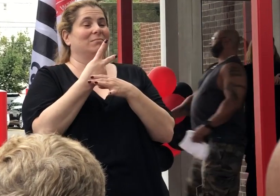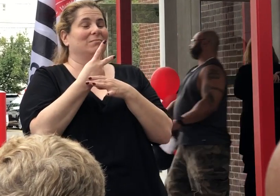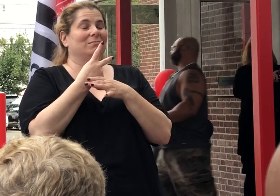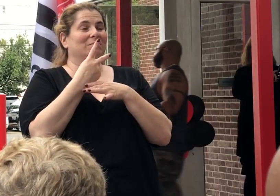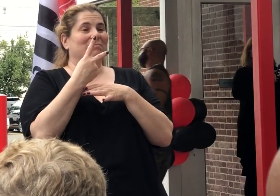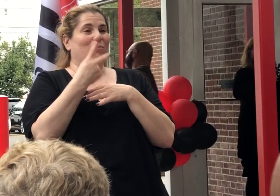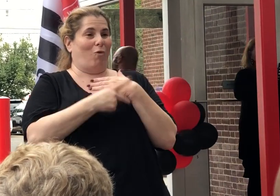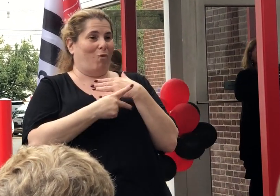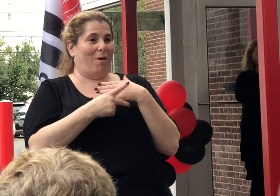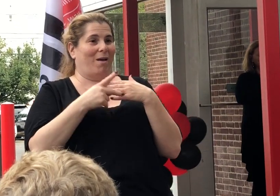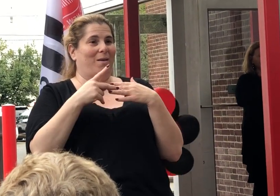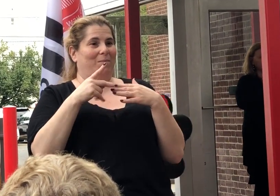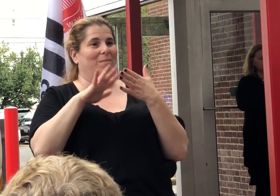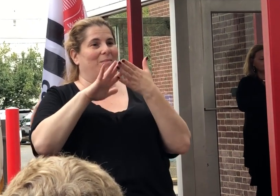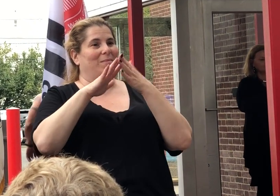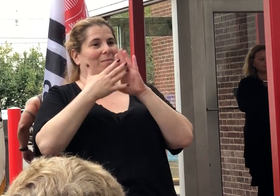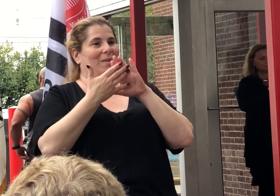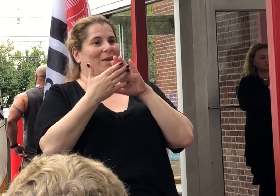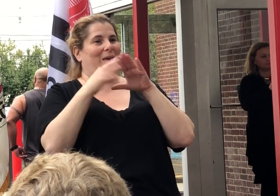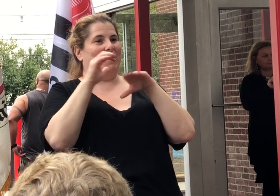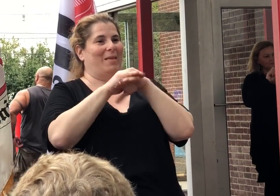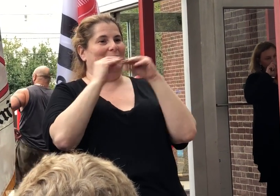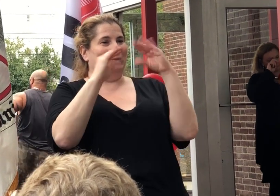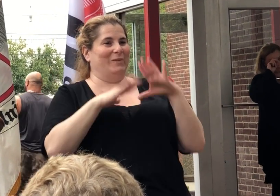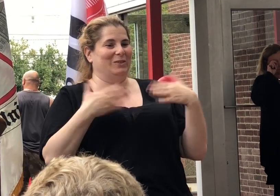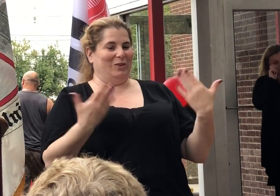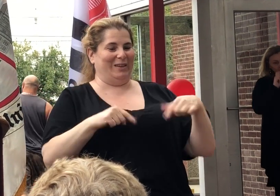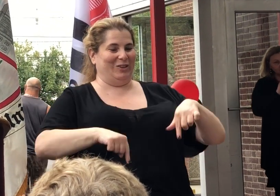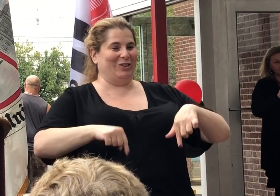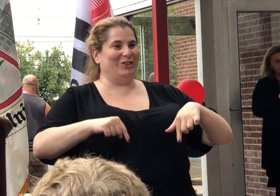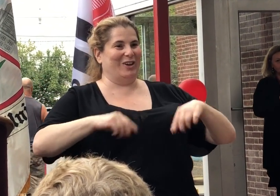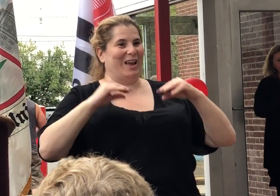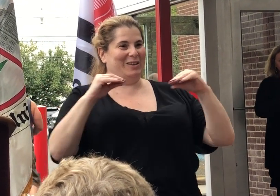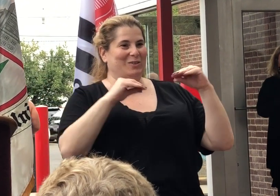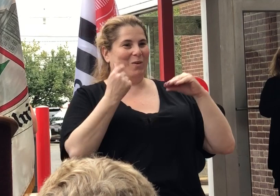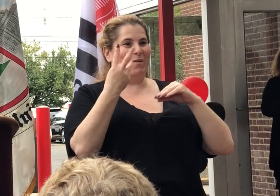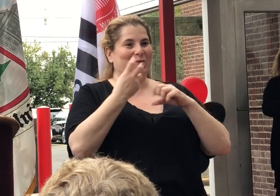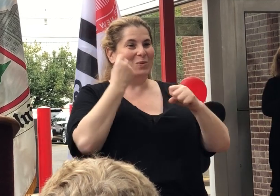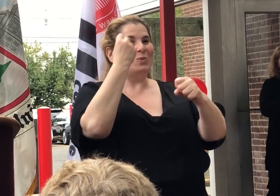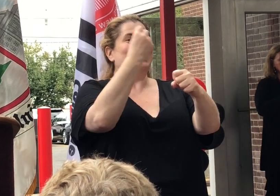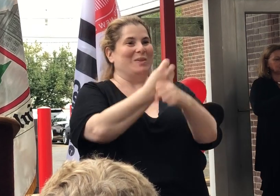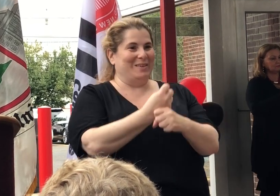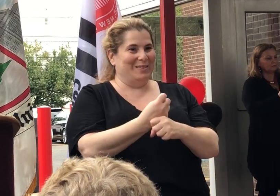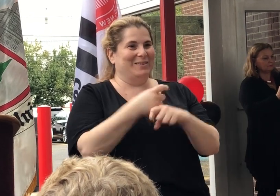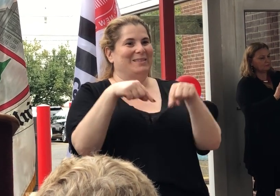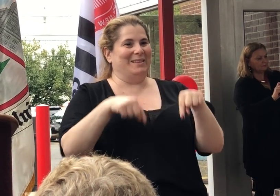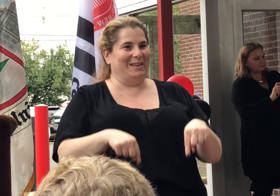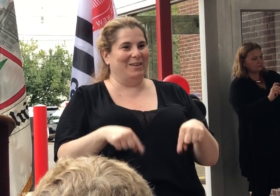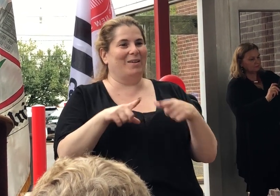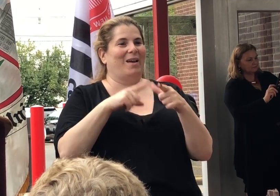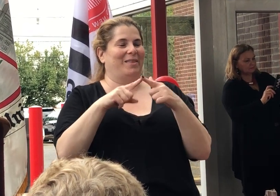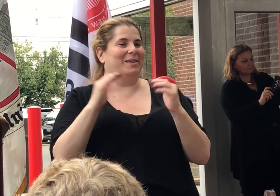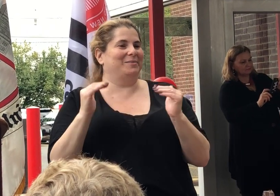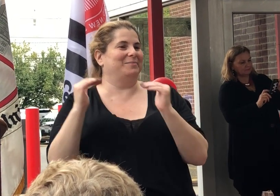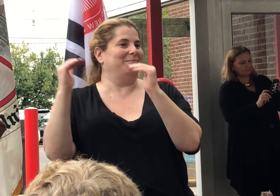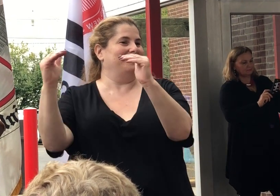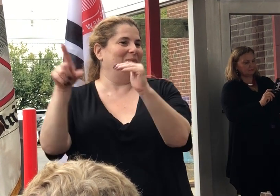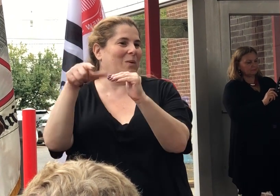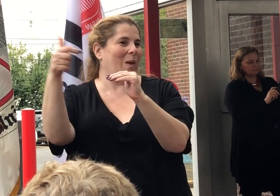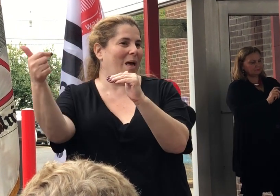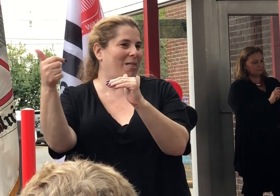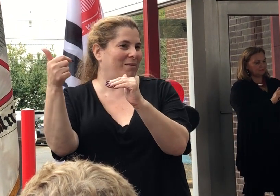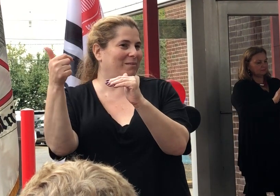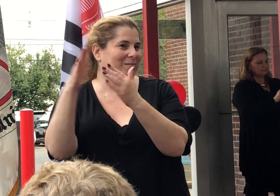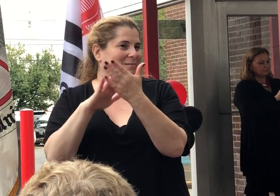English professor here at Union County College. I taught here for a couple of years before moving on, so I